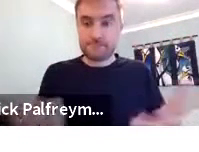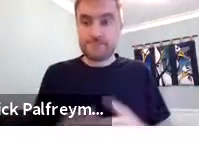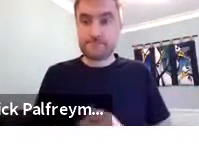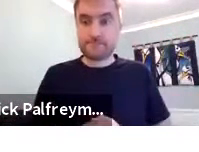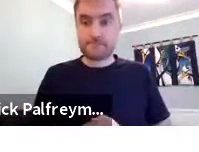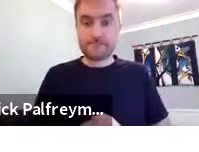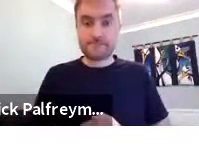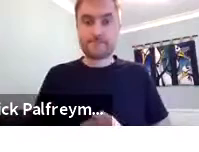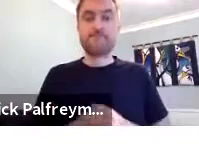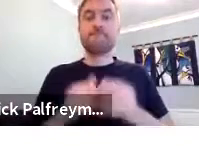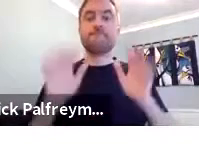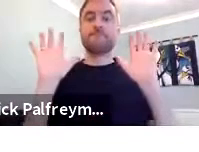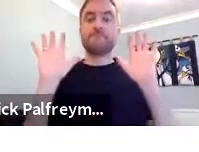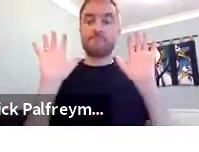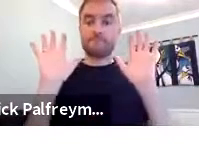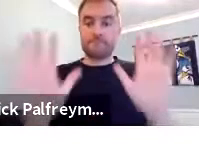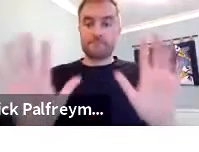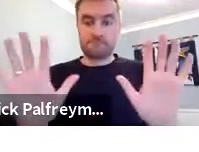Two.